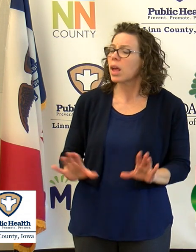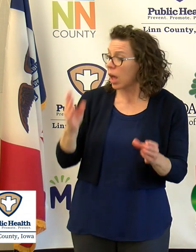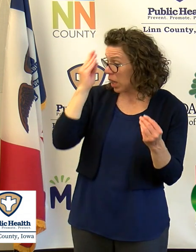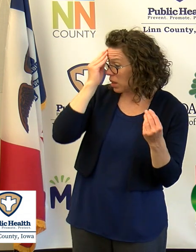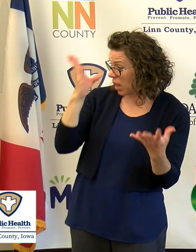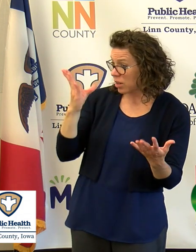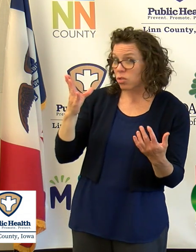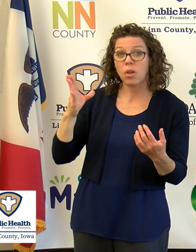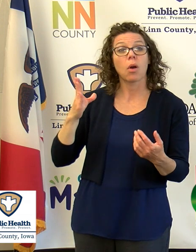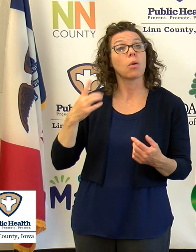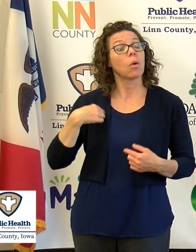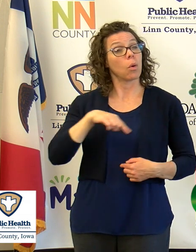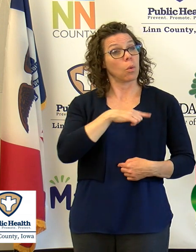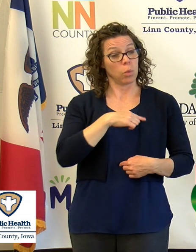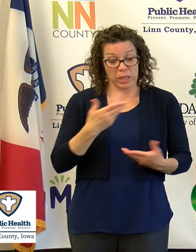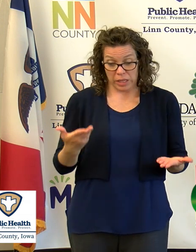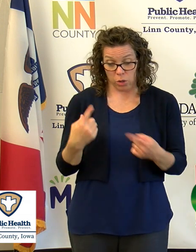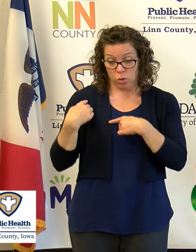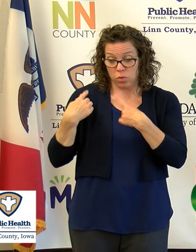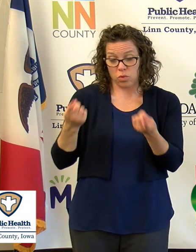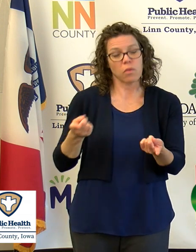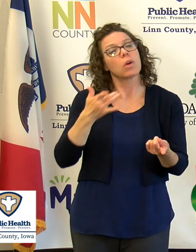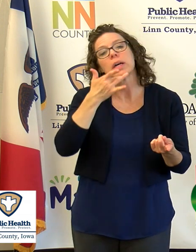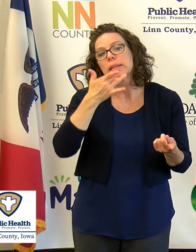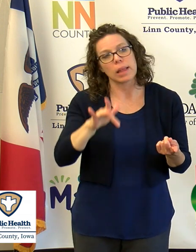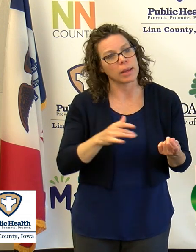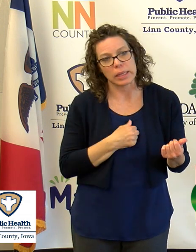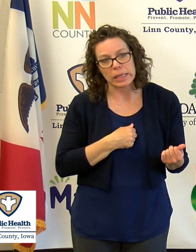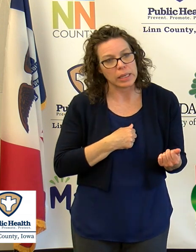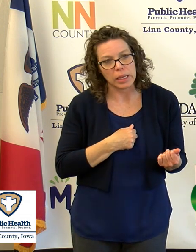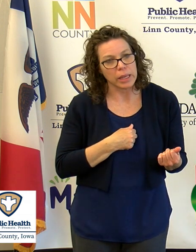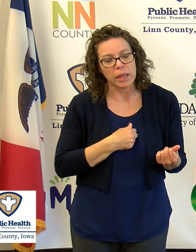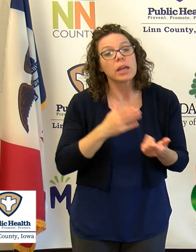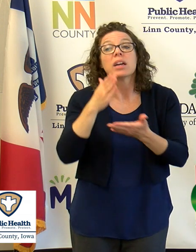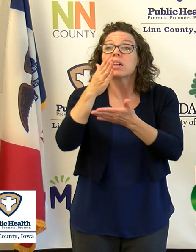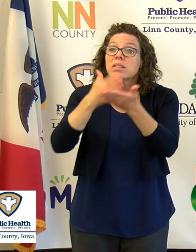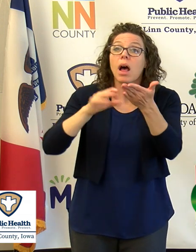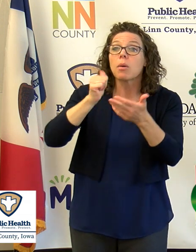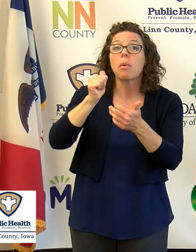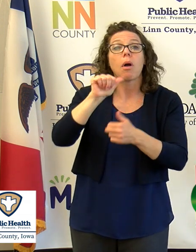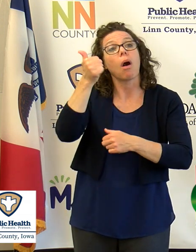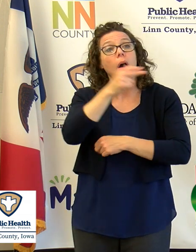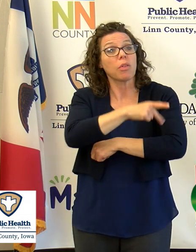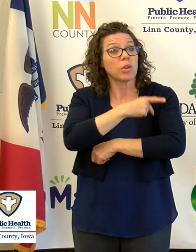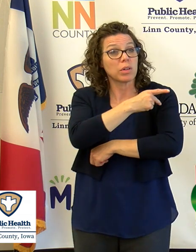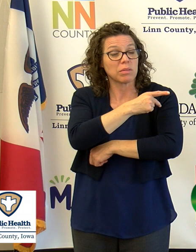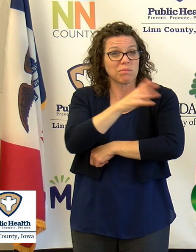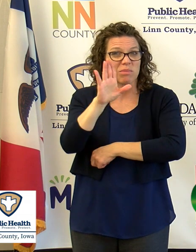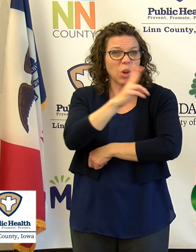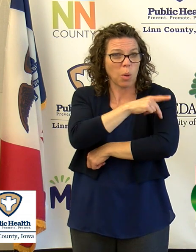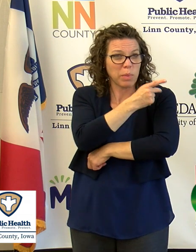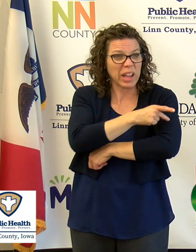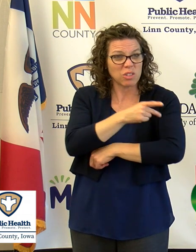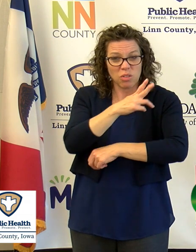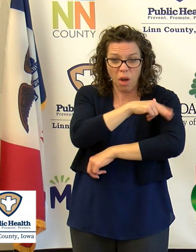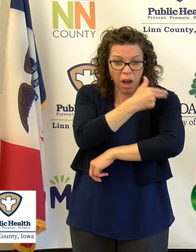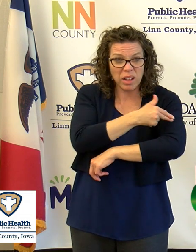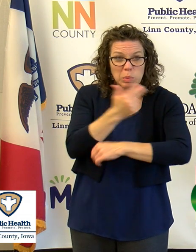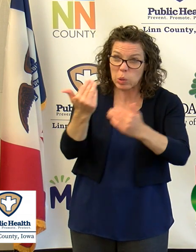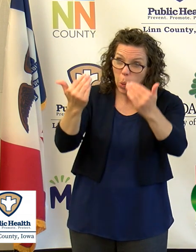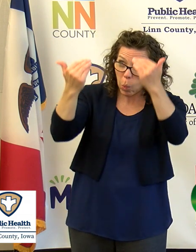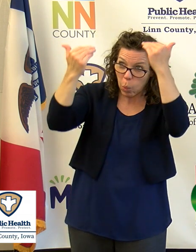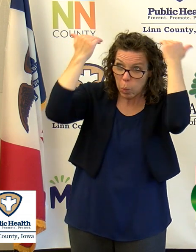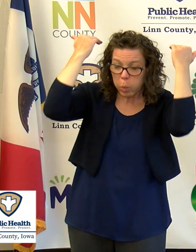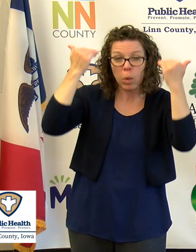fortunate situation where we have not had some of the worst case scenarios that we initially worried about. We didn't